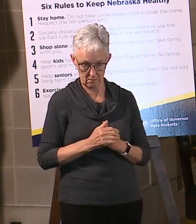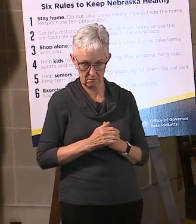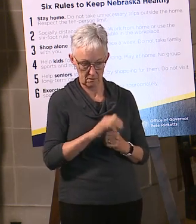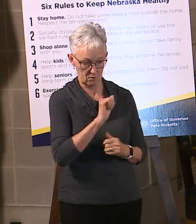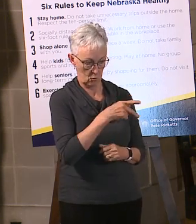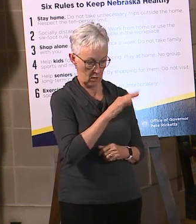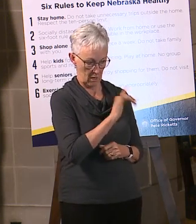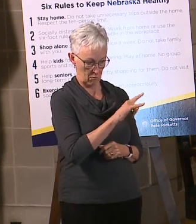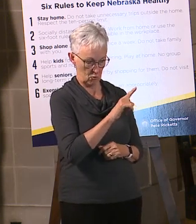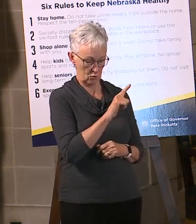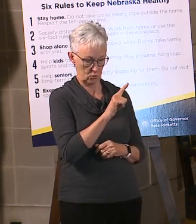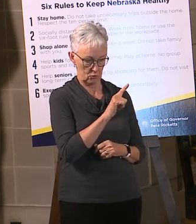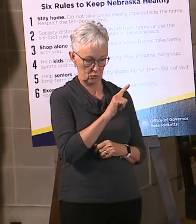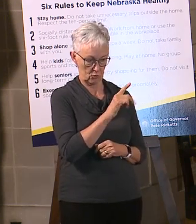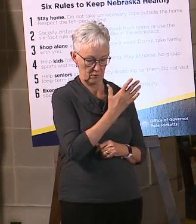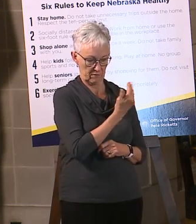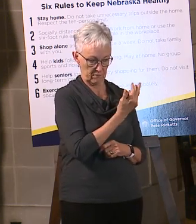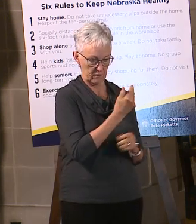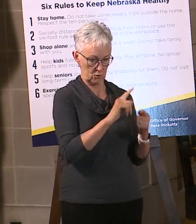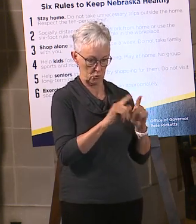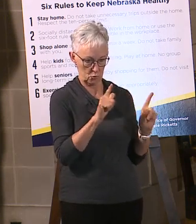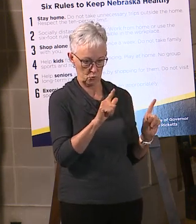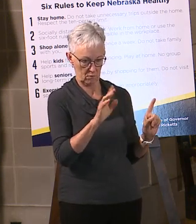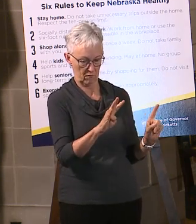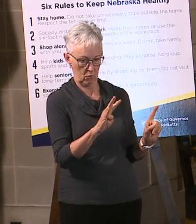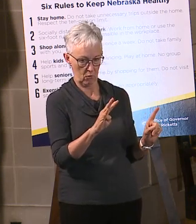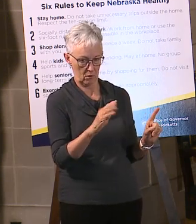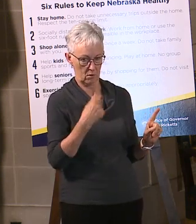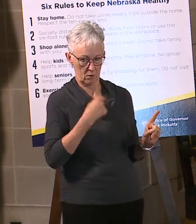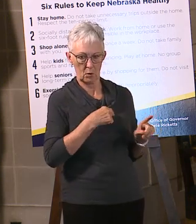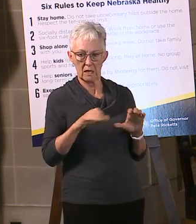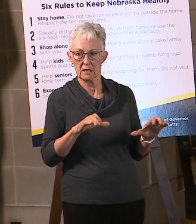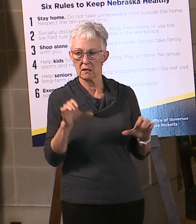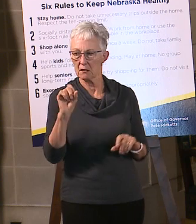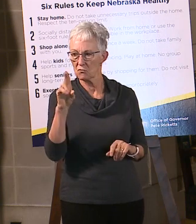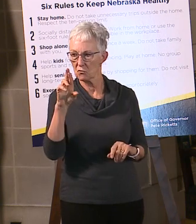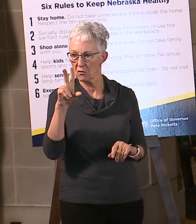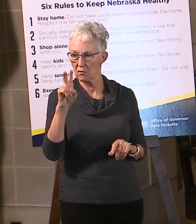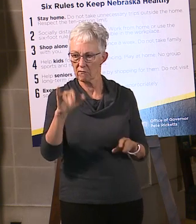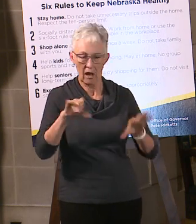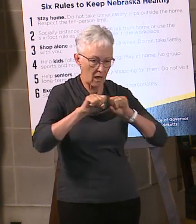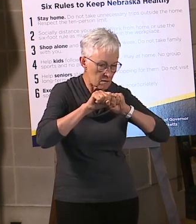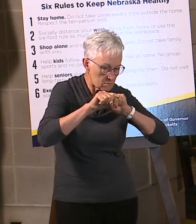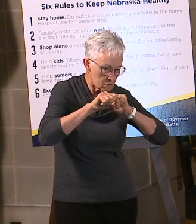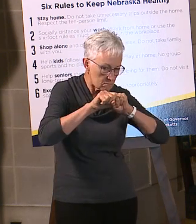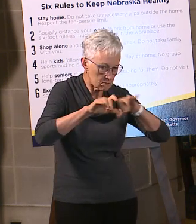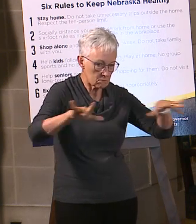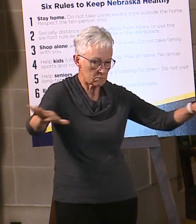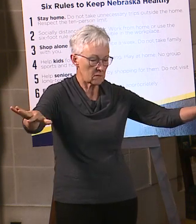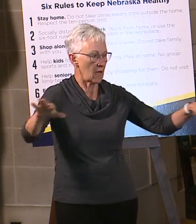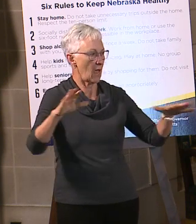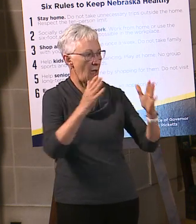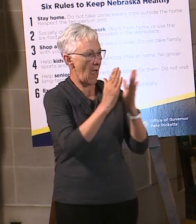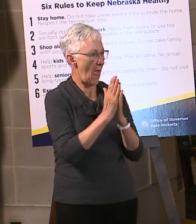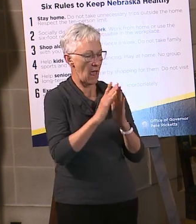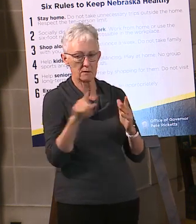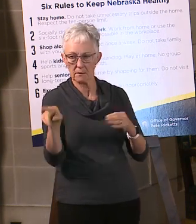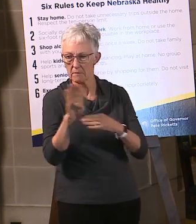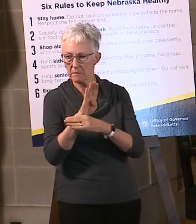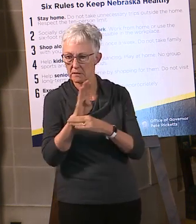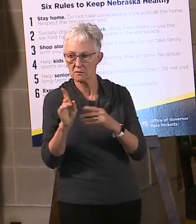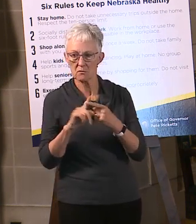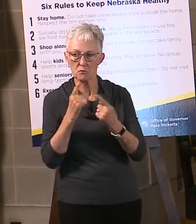the Center for Public Affairs did a survey out to businesses to find out how they've been impacted. 4,500